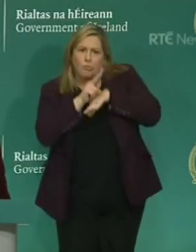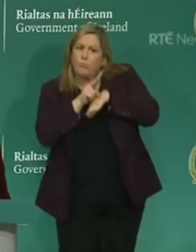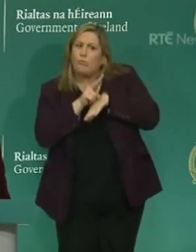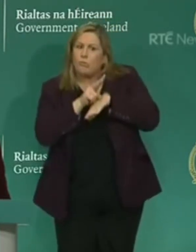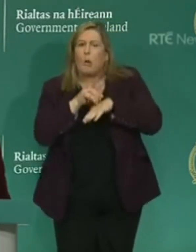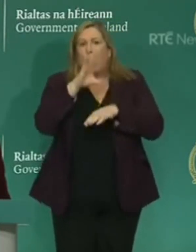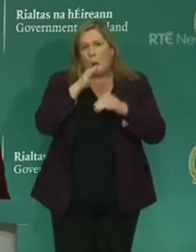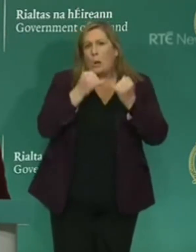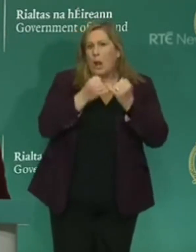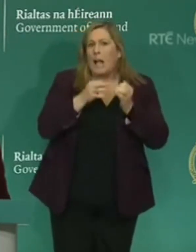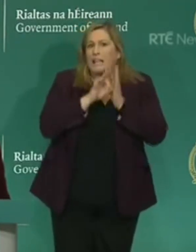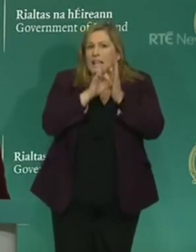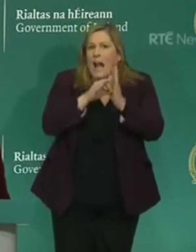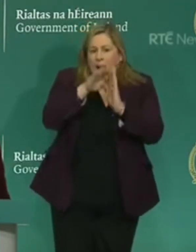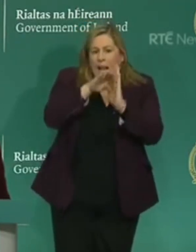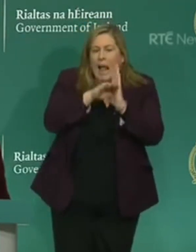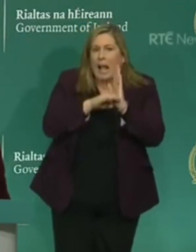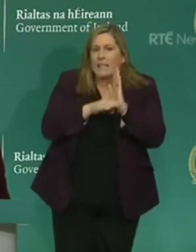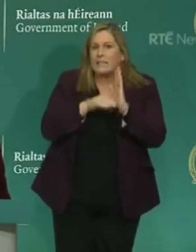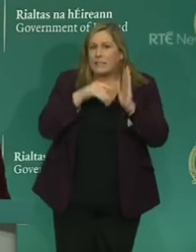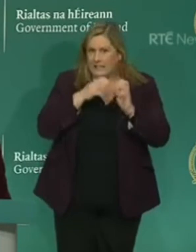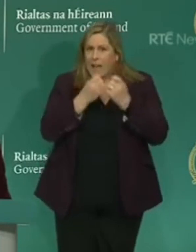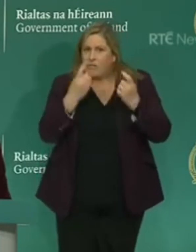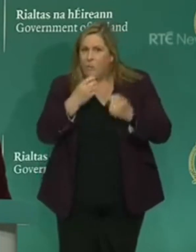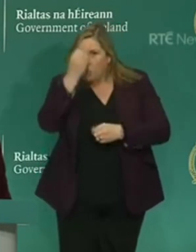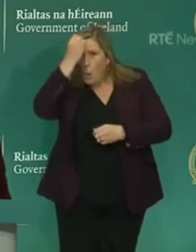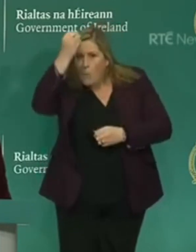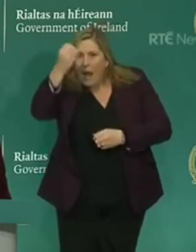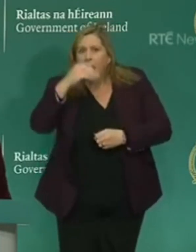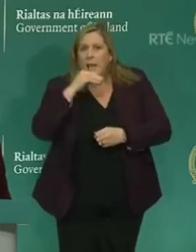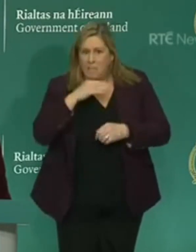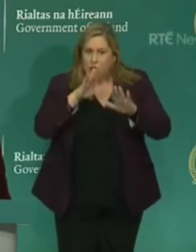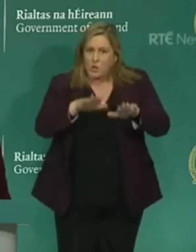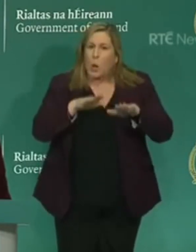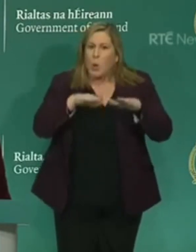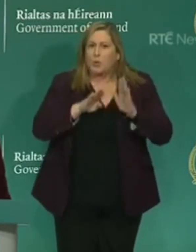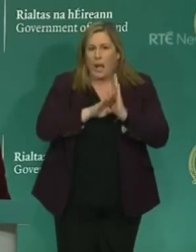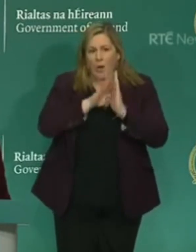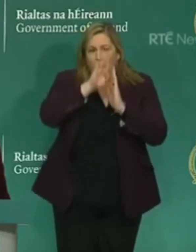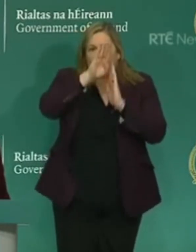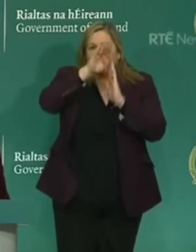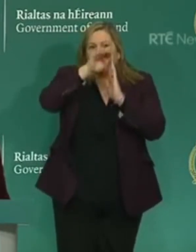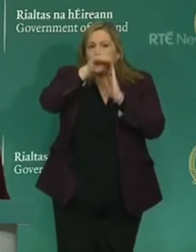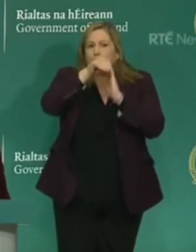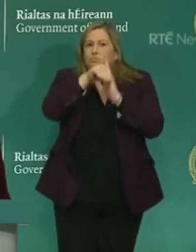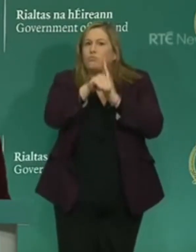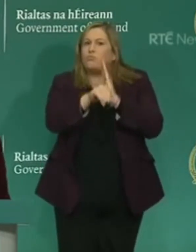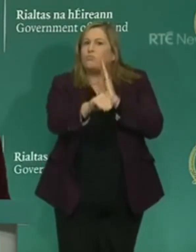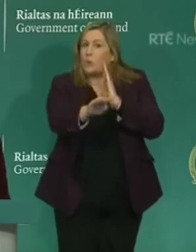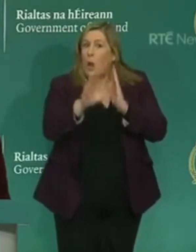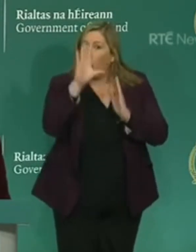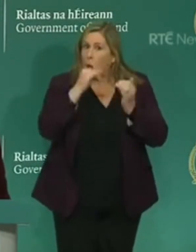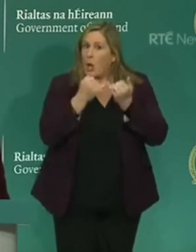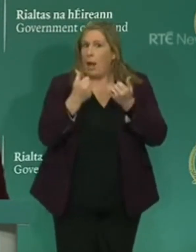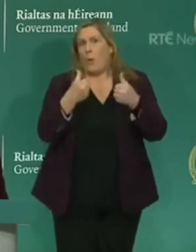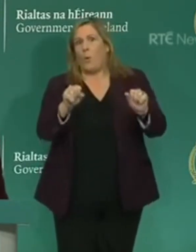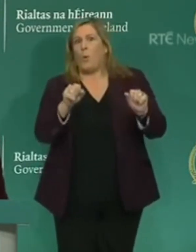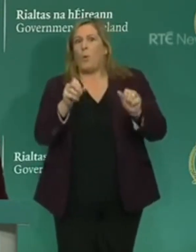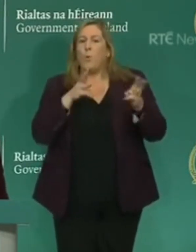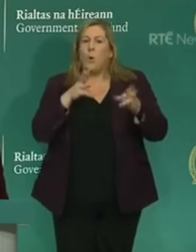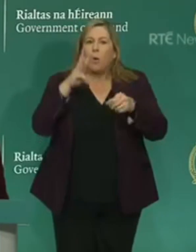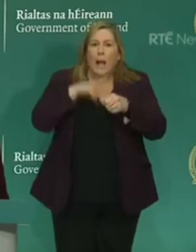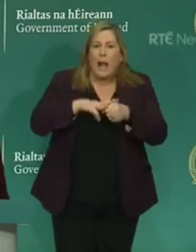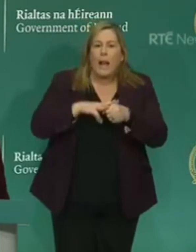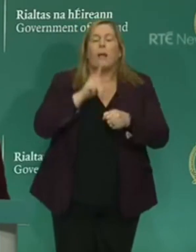on the slowing of the spread of the disease in Ireland. That means that what we're doing is working. However, they